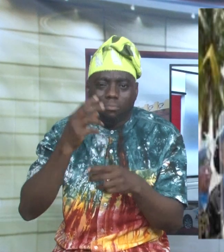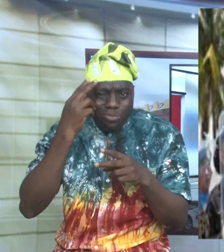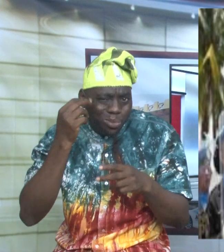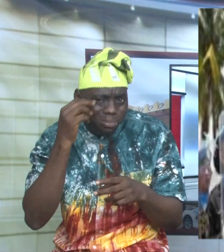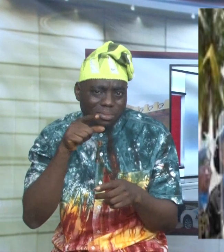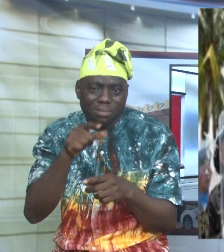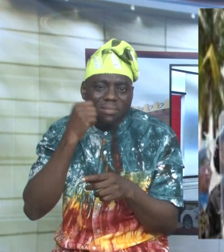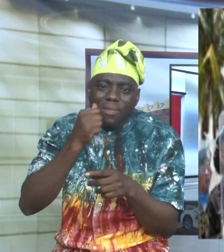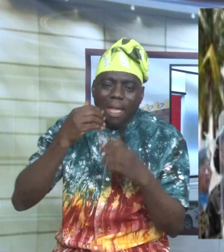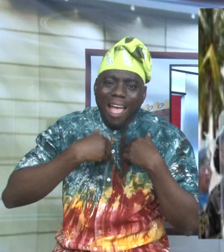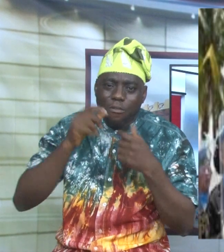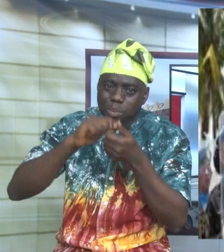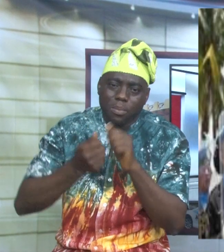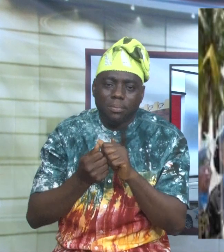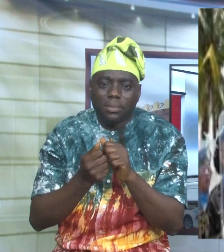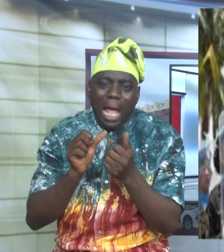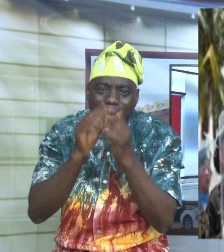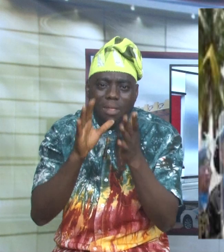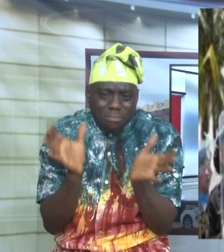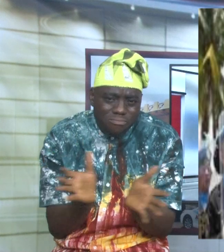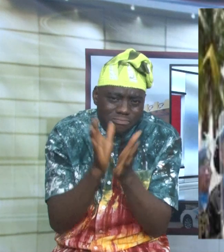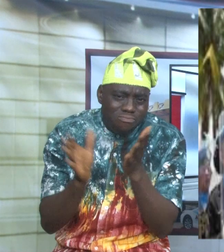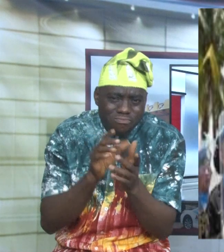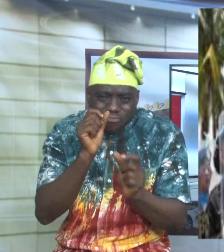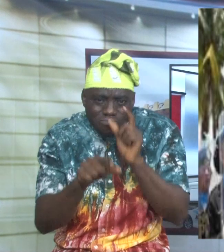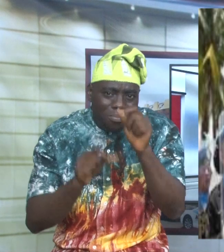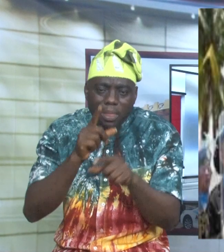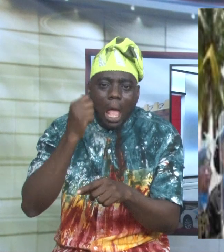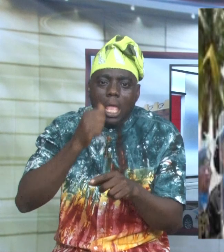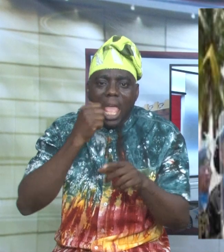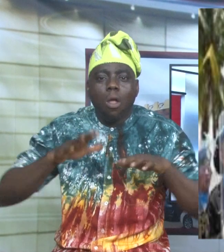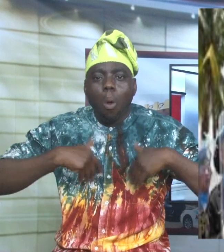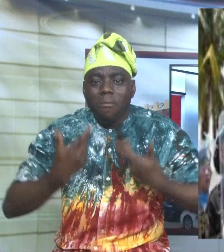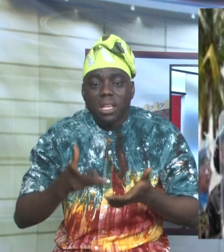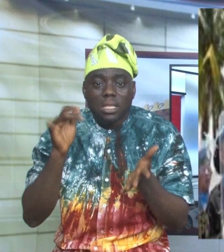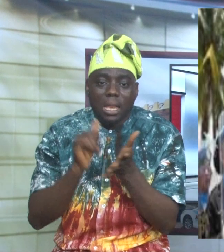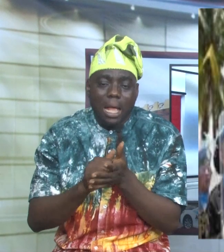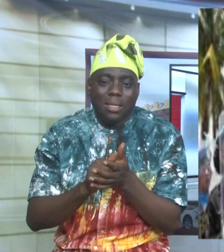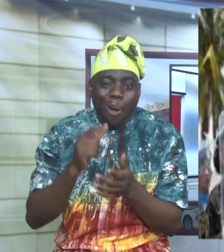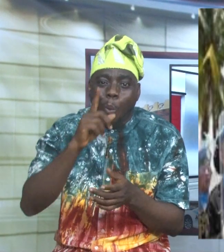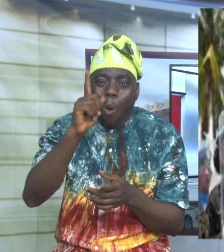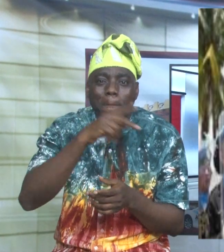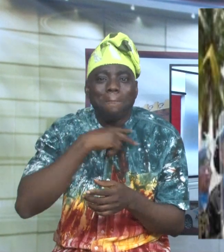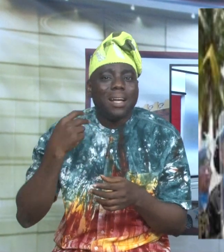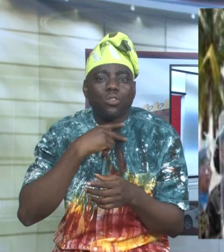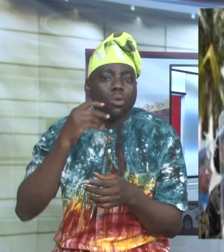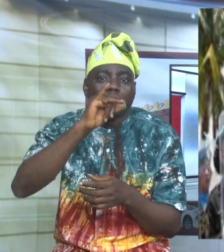After a lot of persuasion, the girl confessed that one pastor, Clinton John, had been having